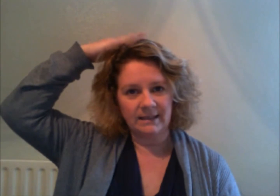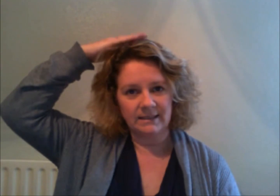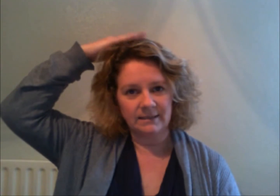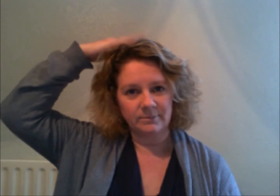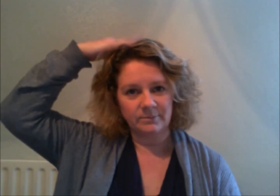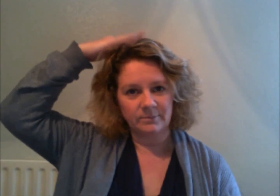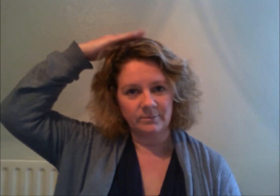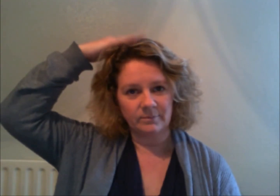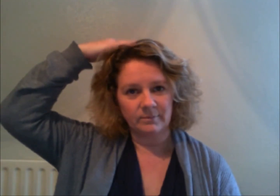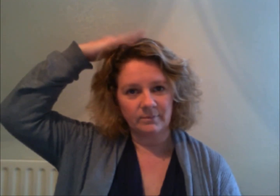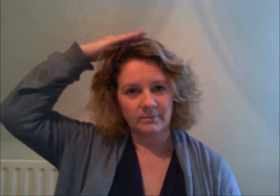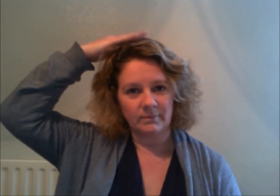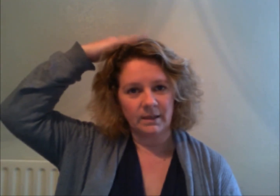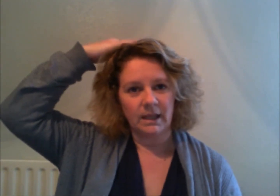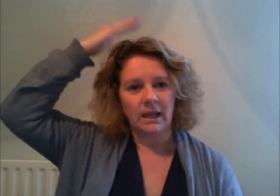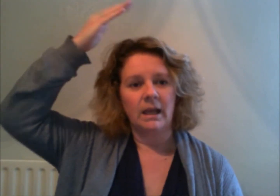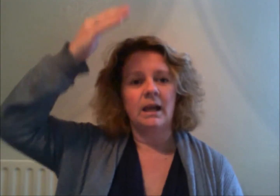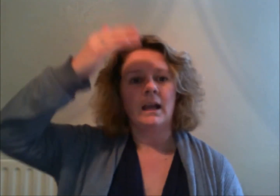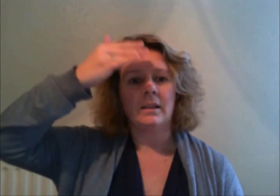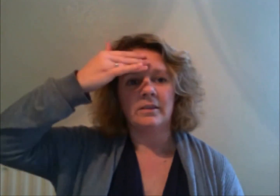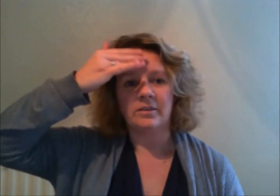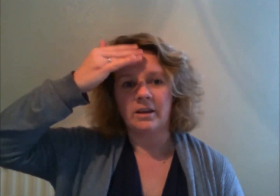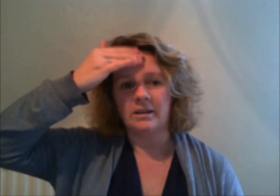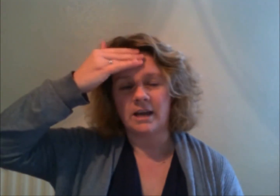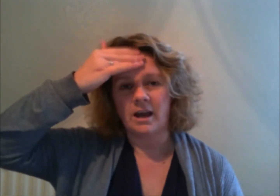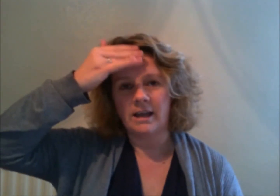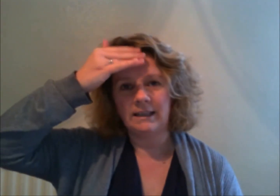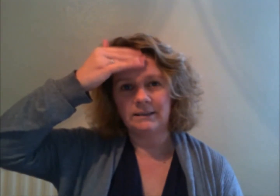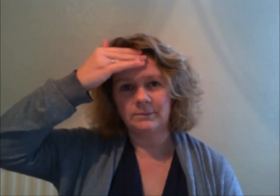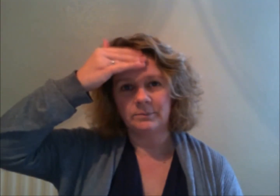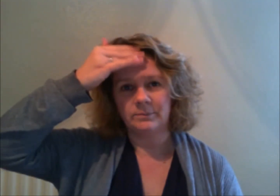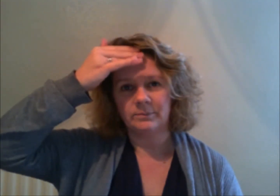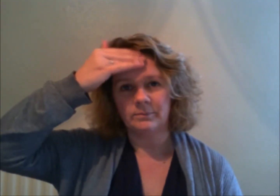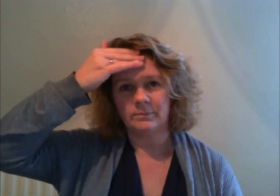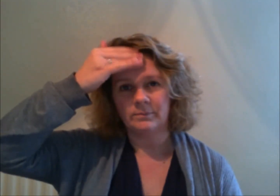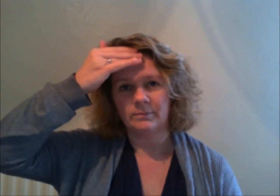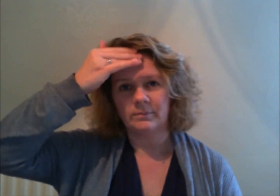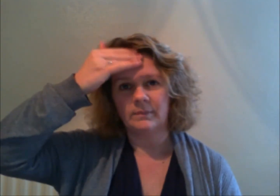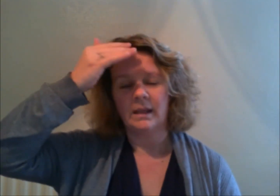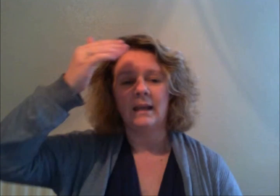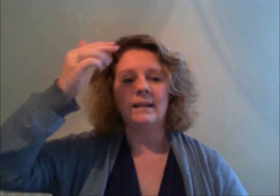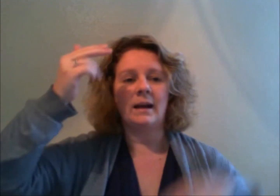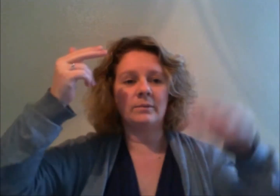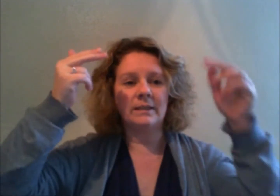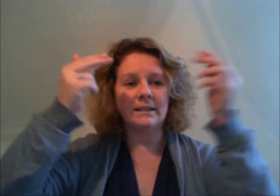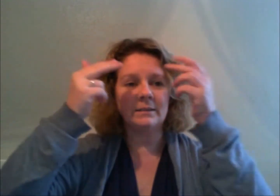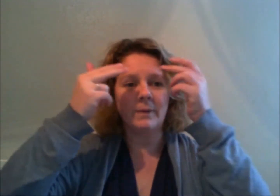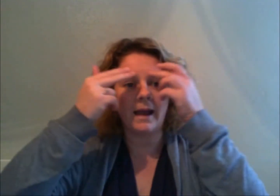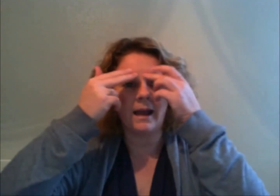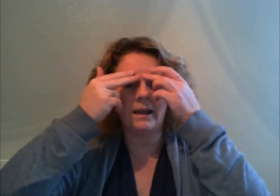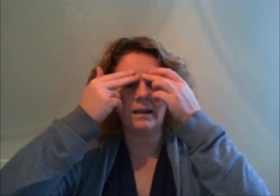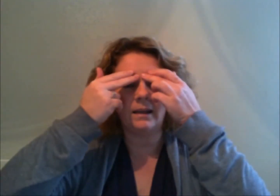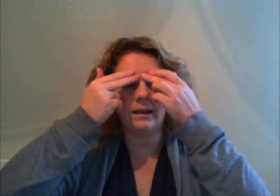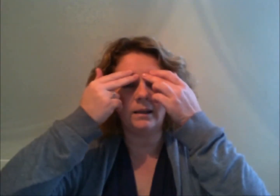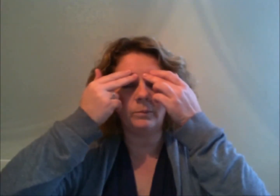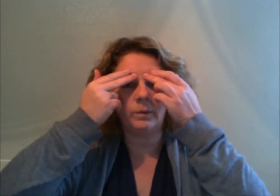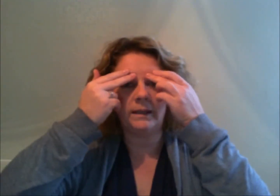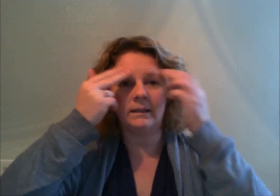the third eye now this is where we can